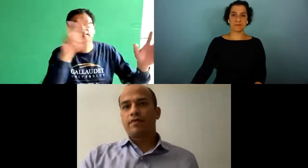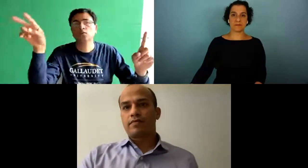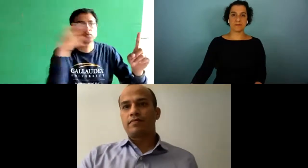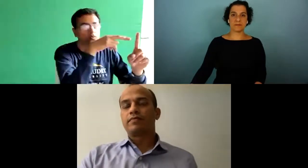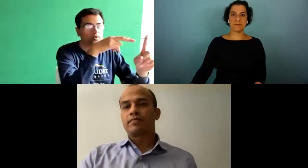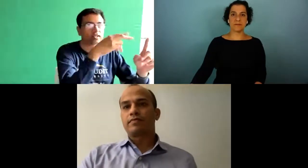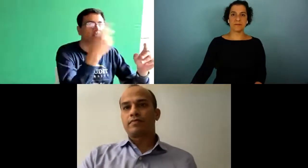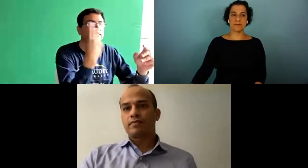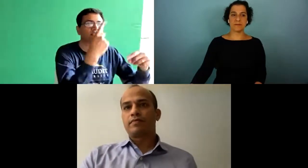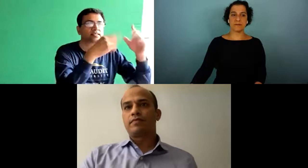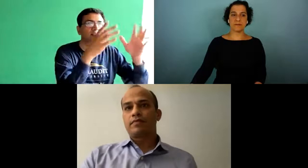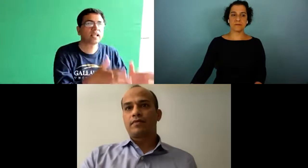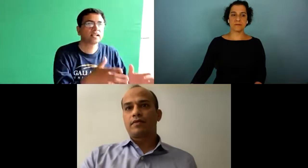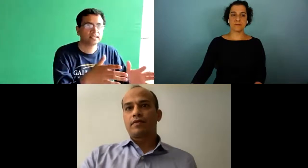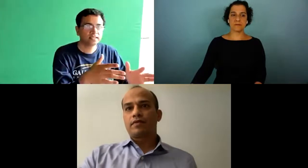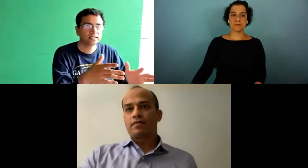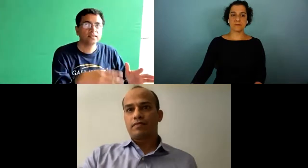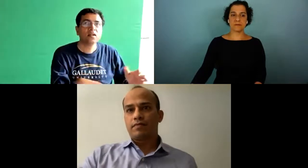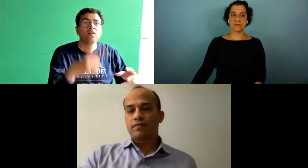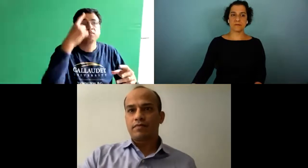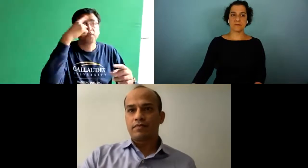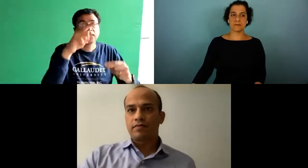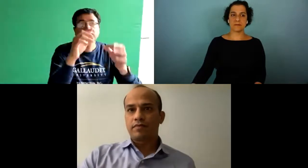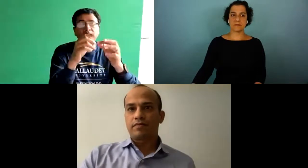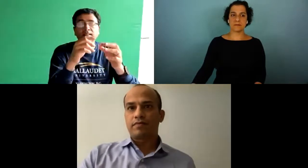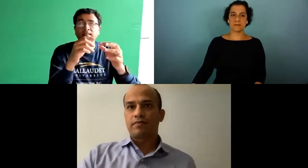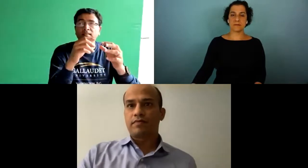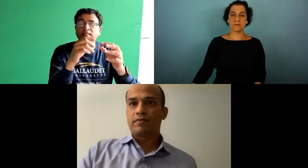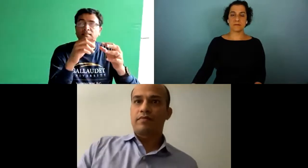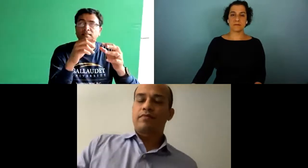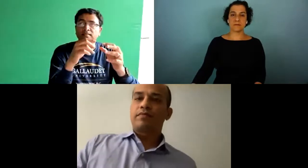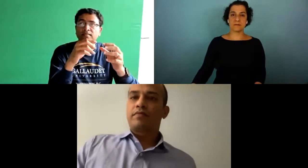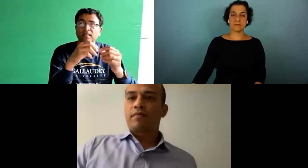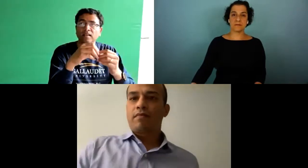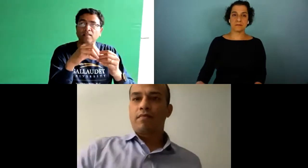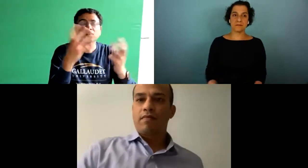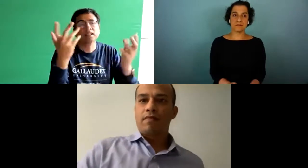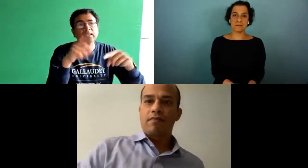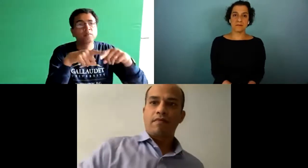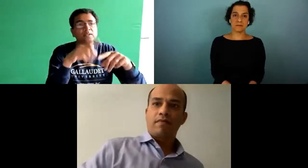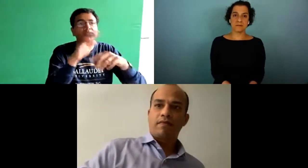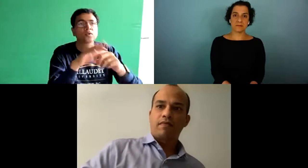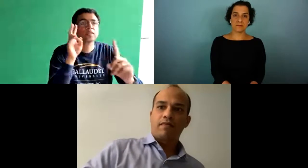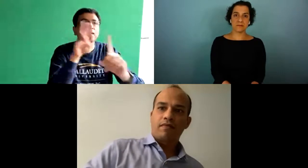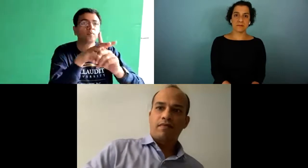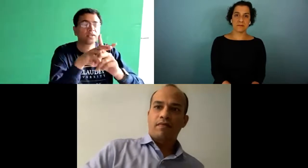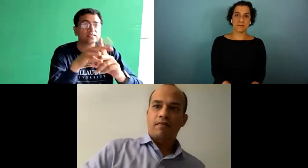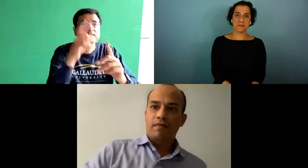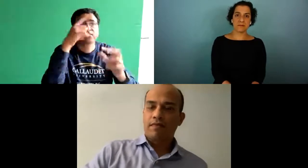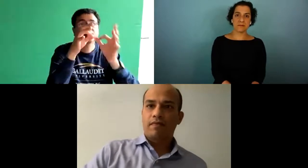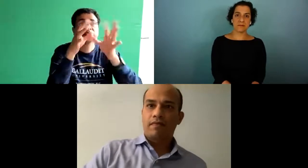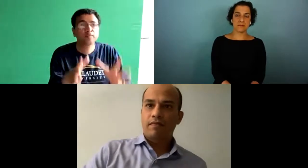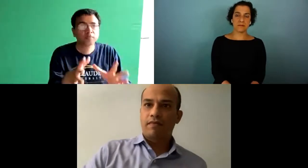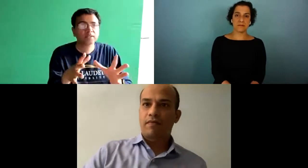the to your face if you will then the other approach is that the environment stays where it is regardless of your head